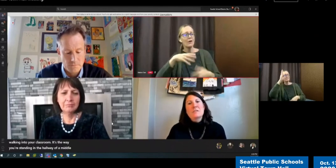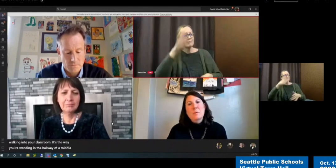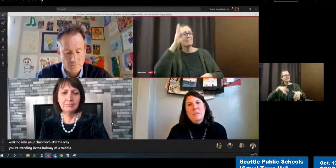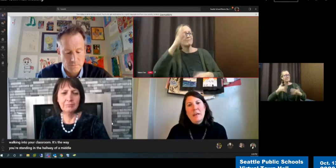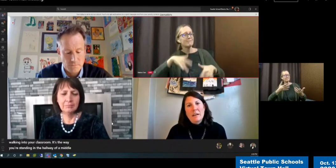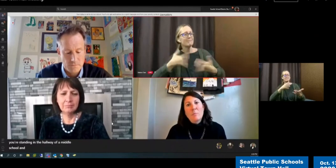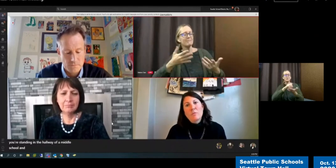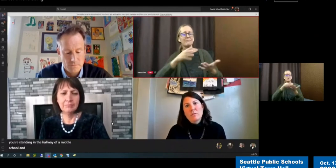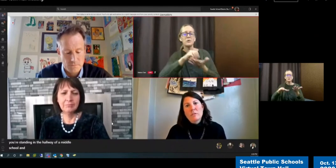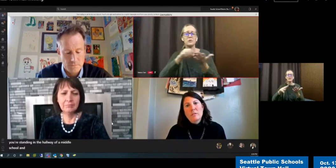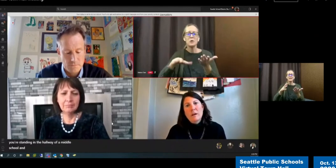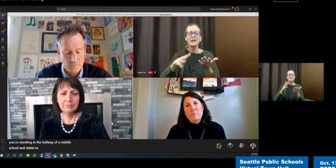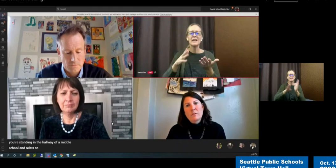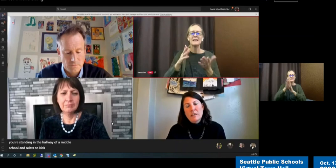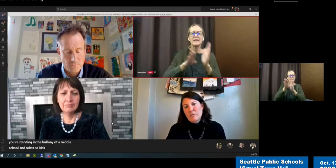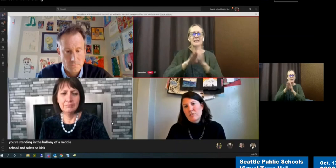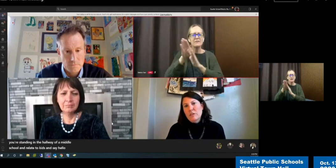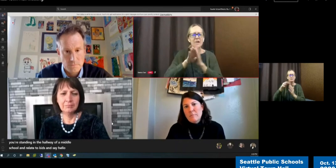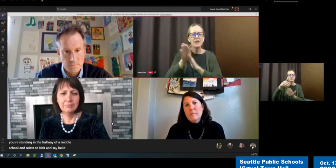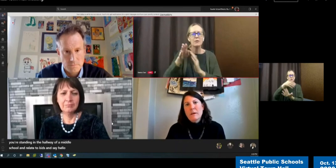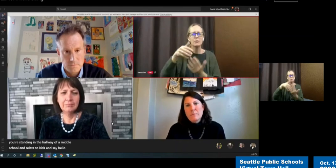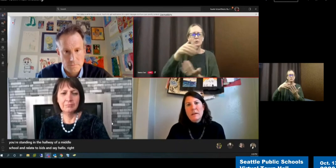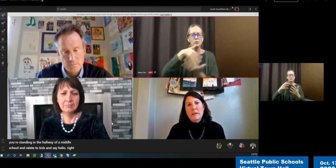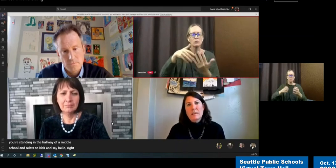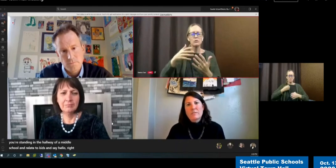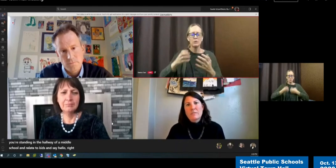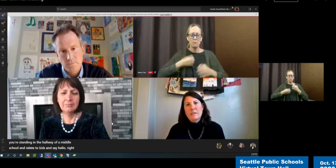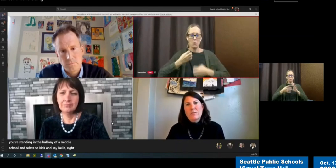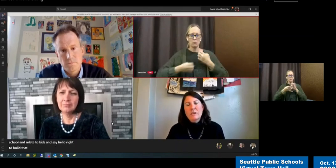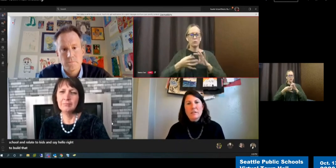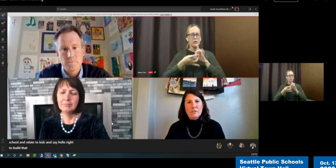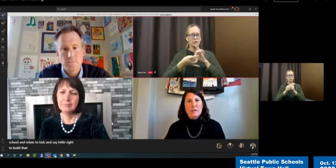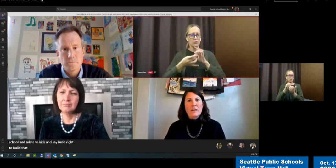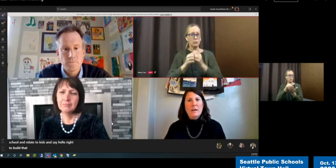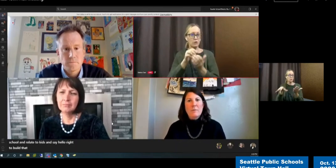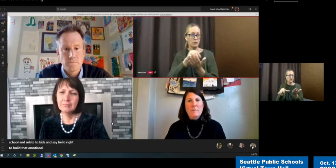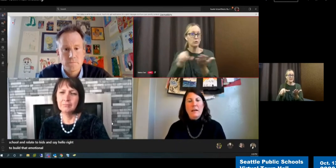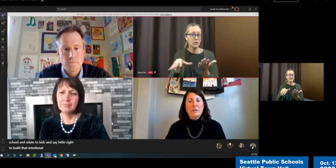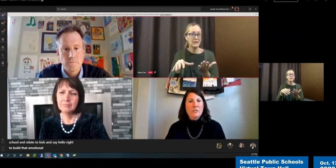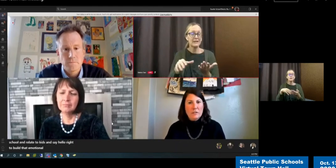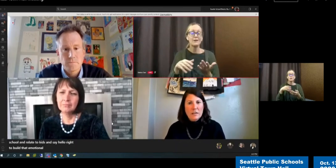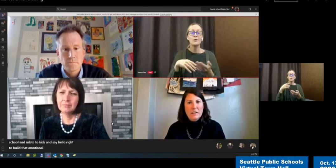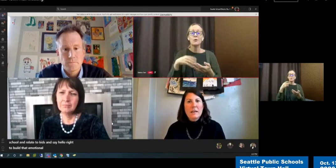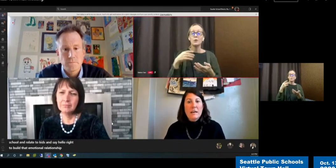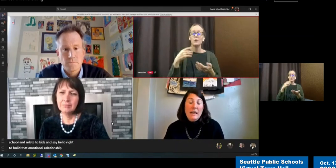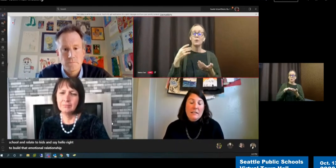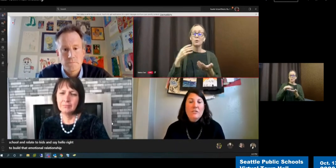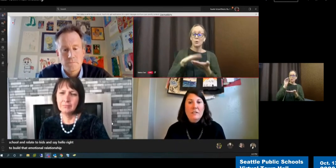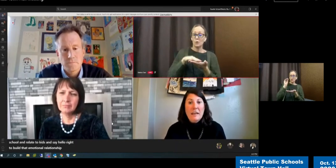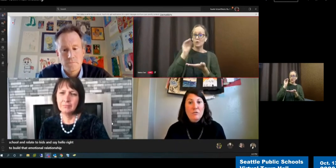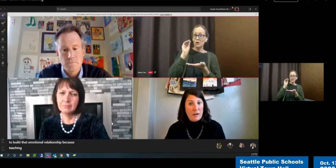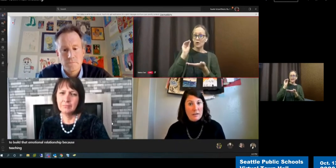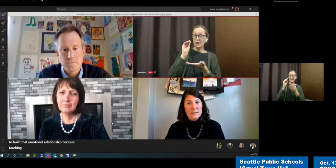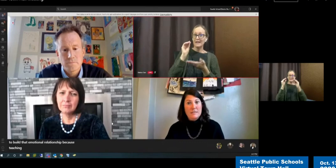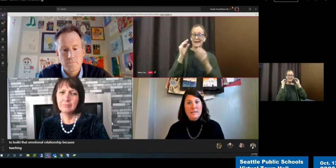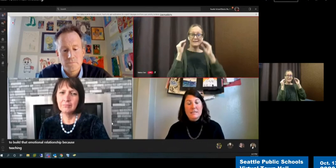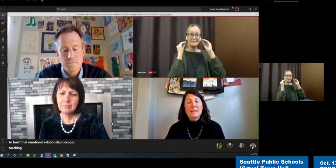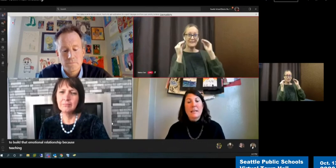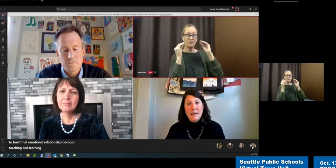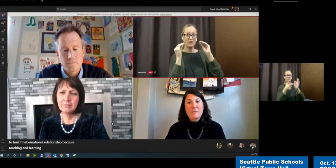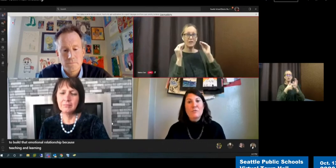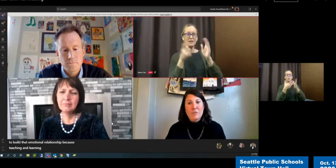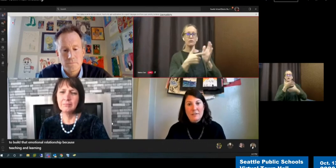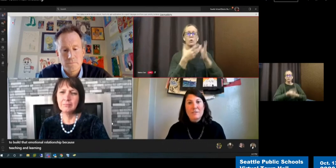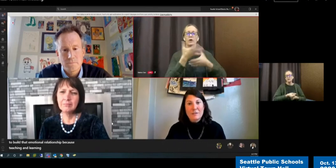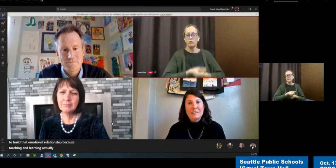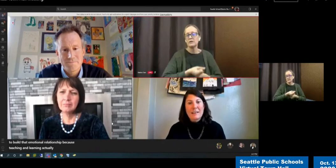right? To build that emotional relationship because teaching and learning, actually learning and teaching take trust. It takes a